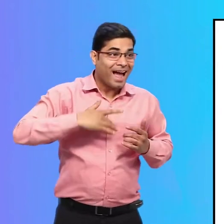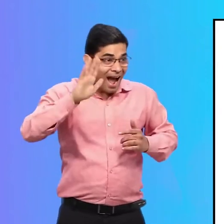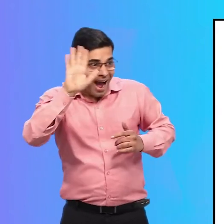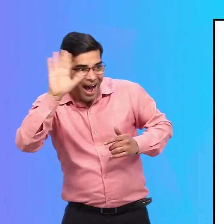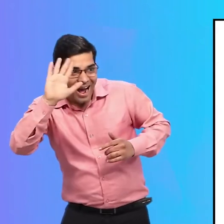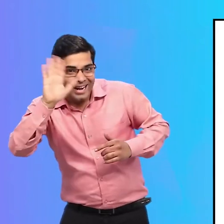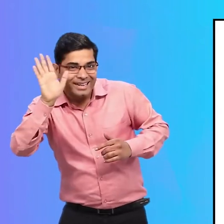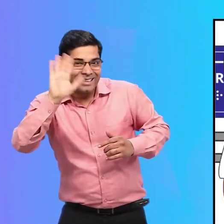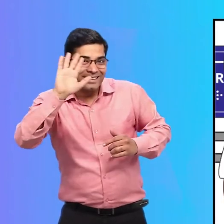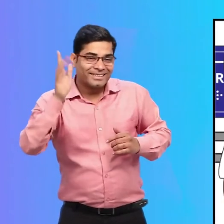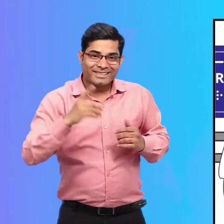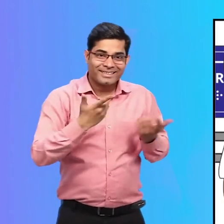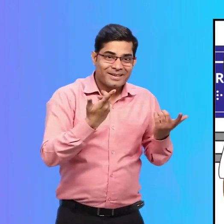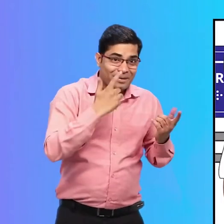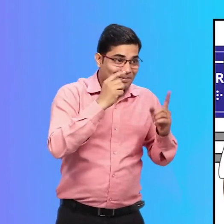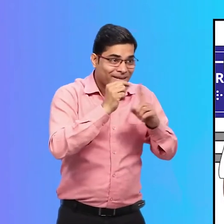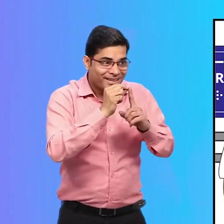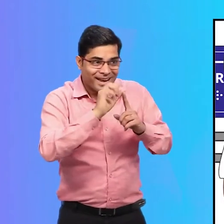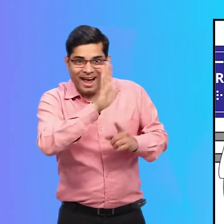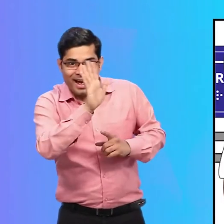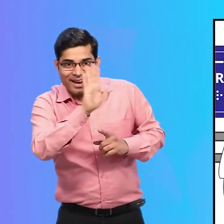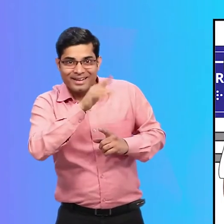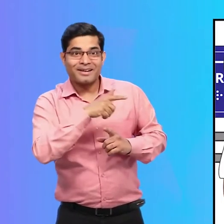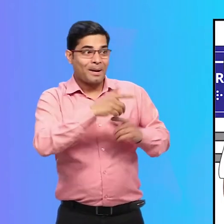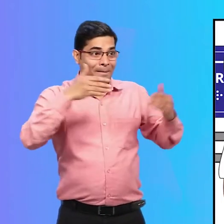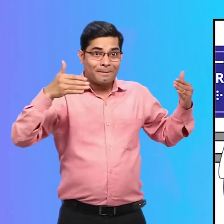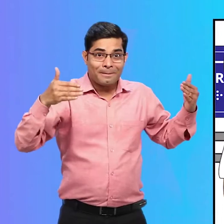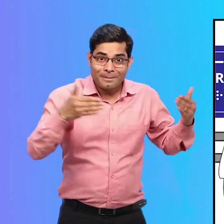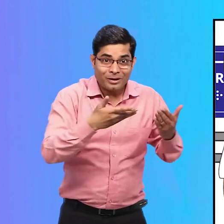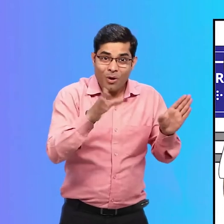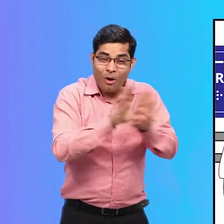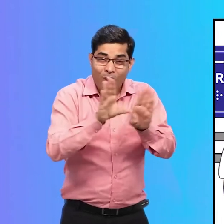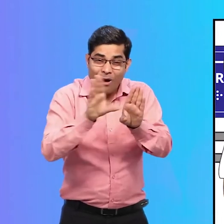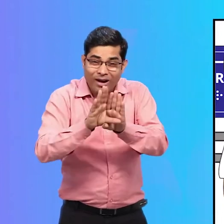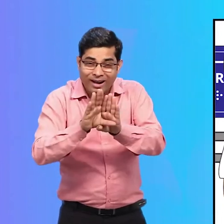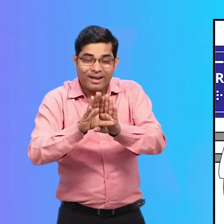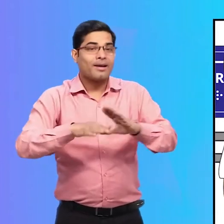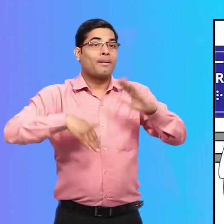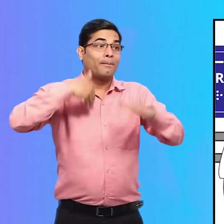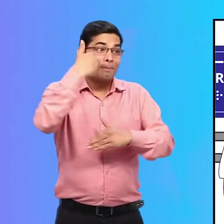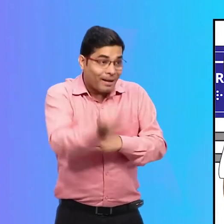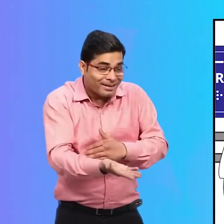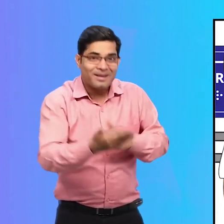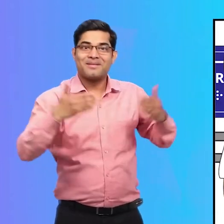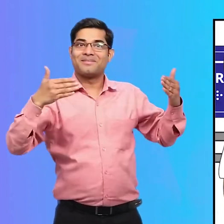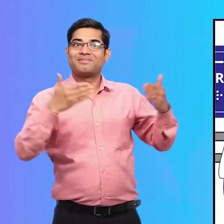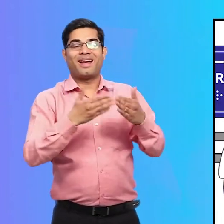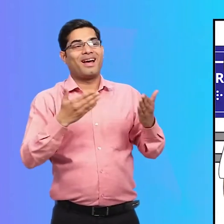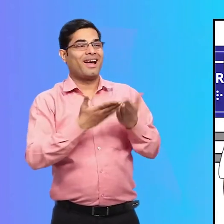and says, Hey, hi Priya! So nice to meet you after the holidays! I missed you so